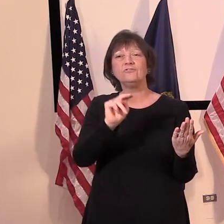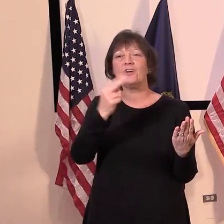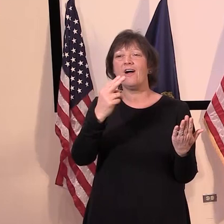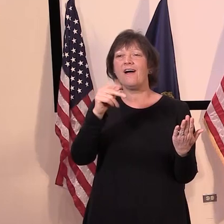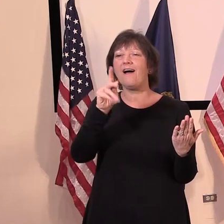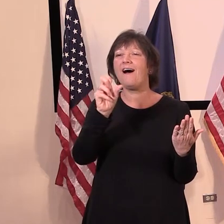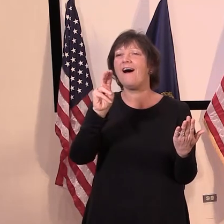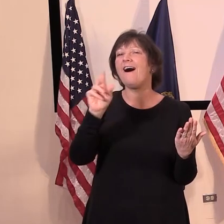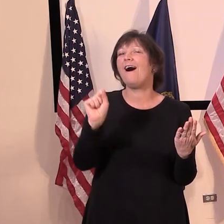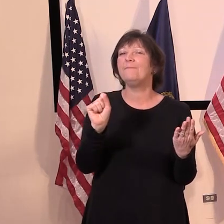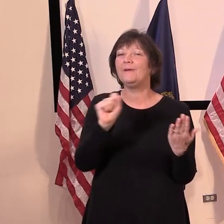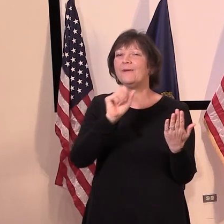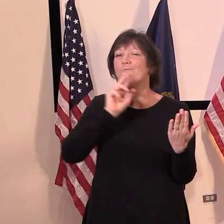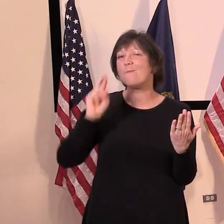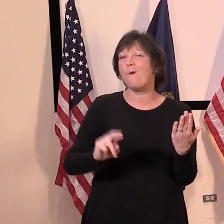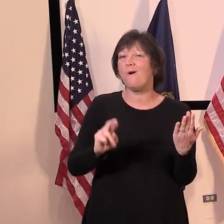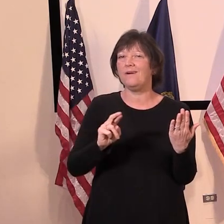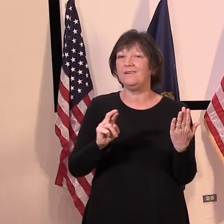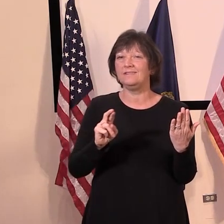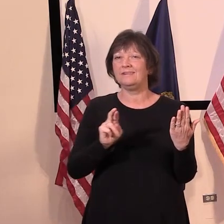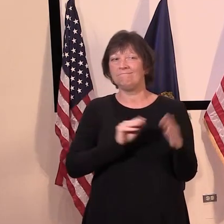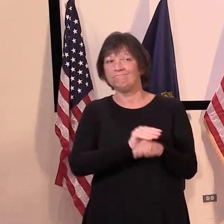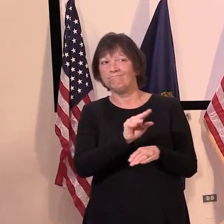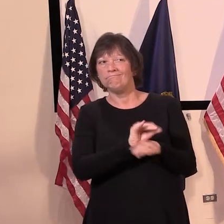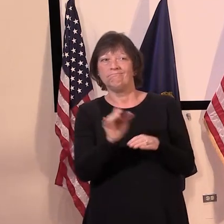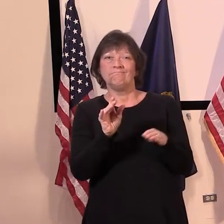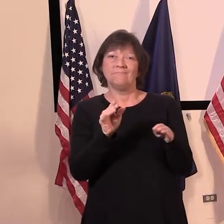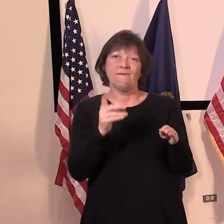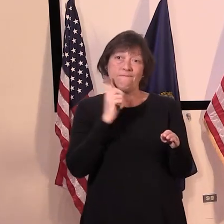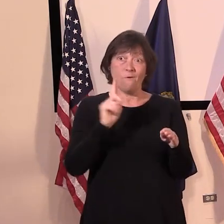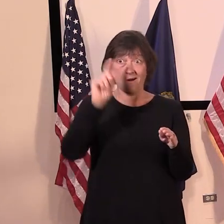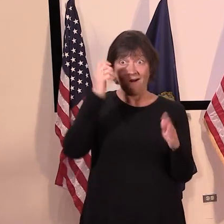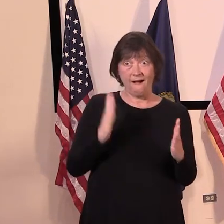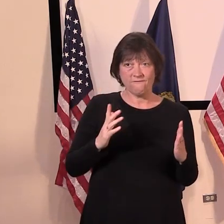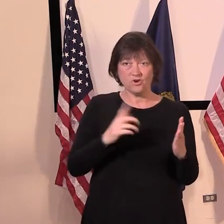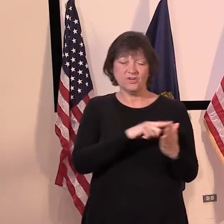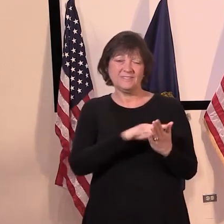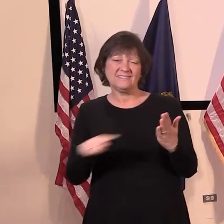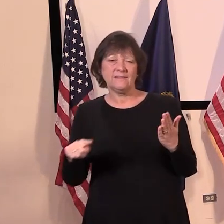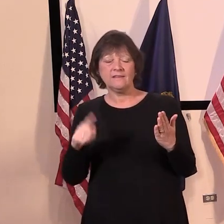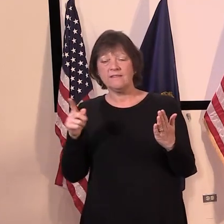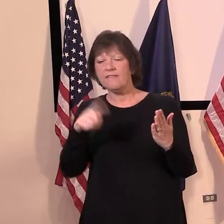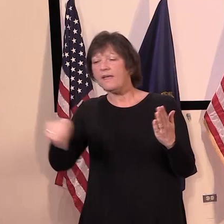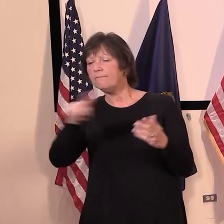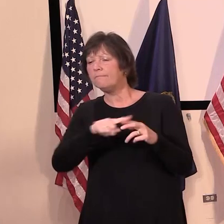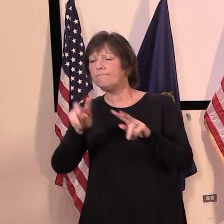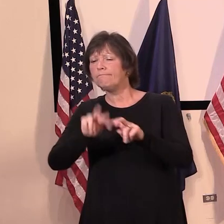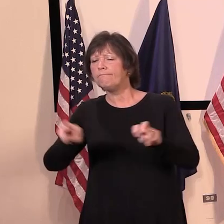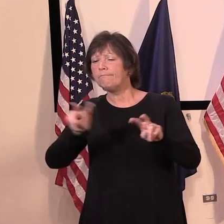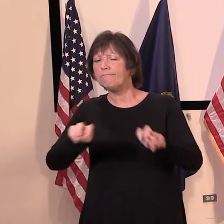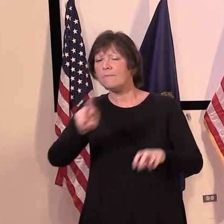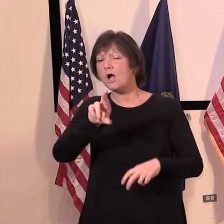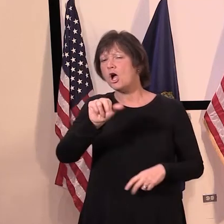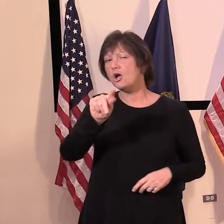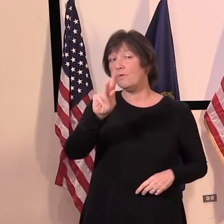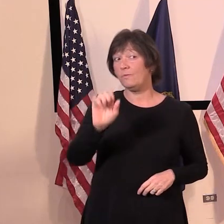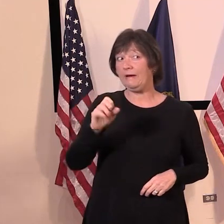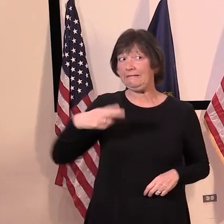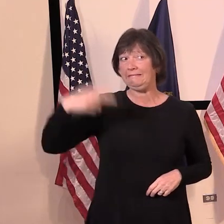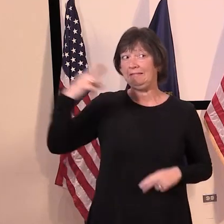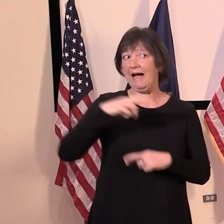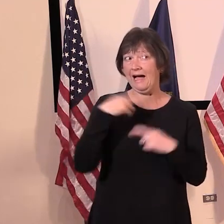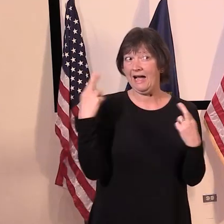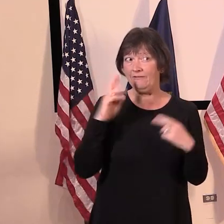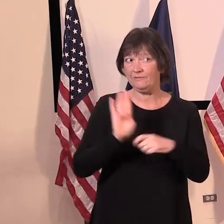guidance to governors. And, you know, they give a rating as to what what is high risk or or